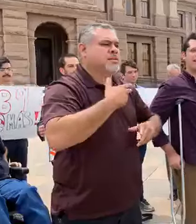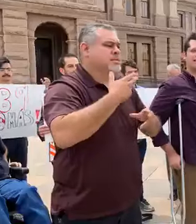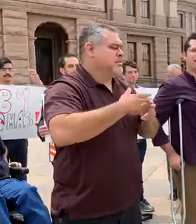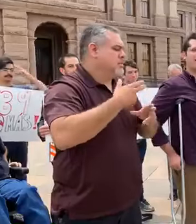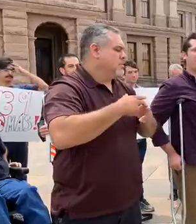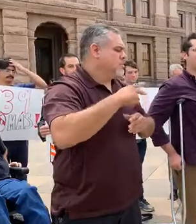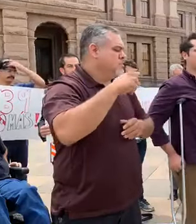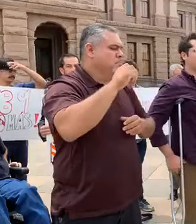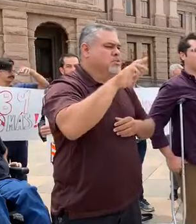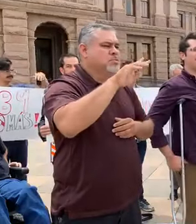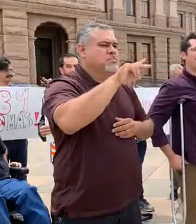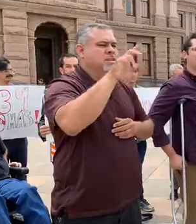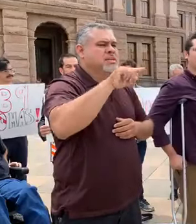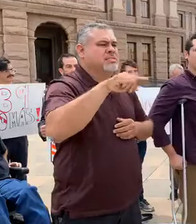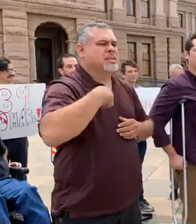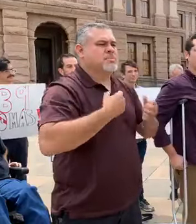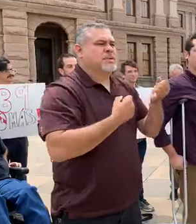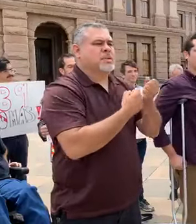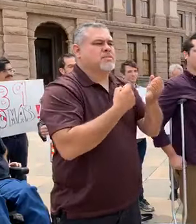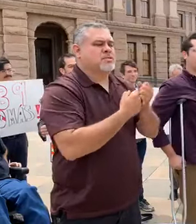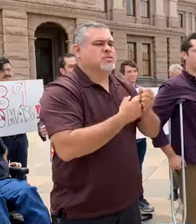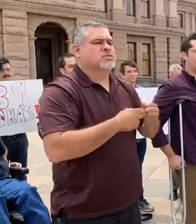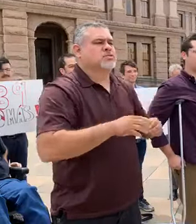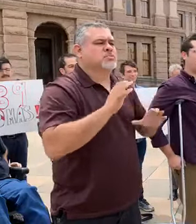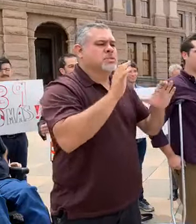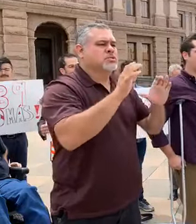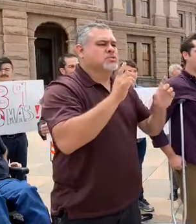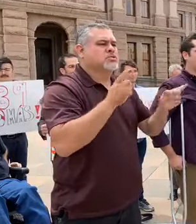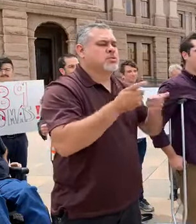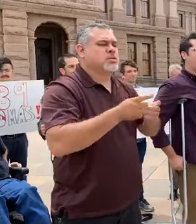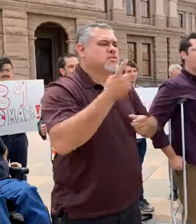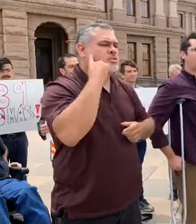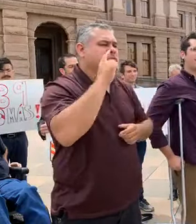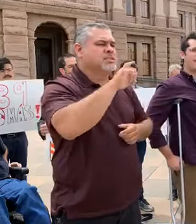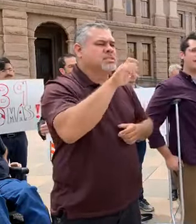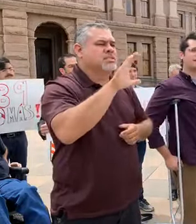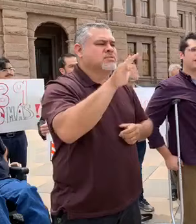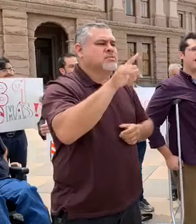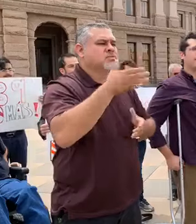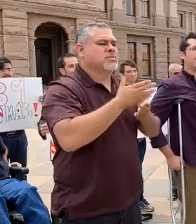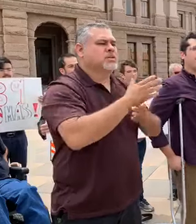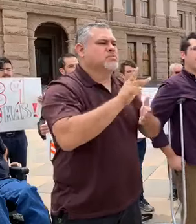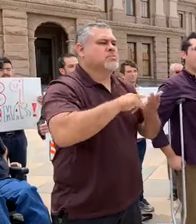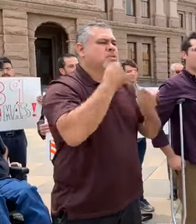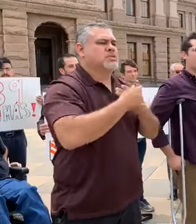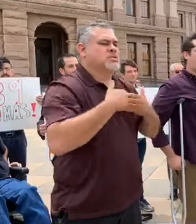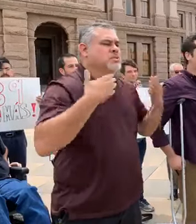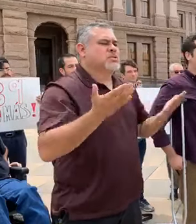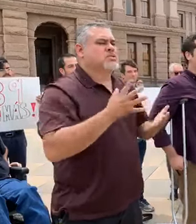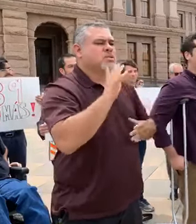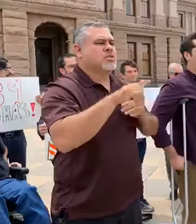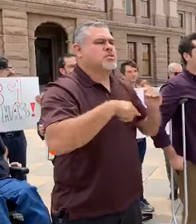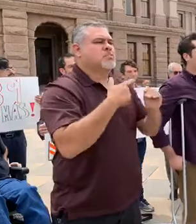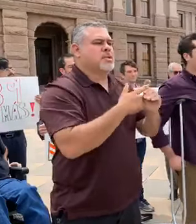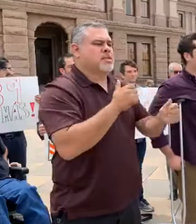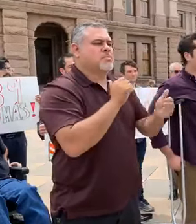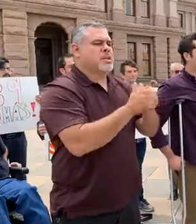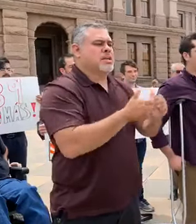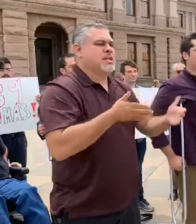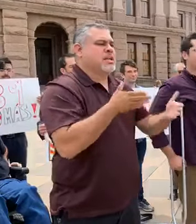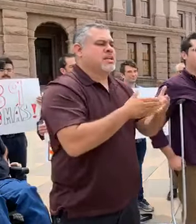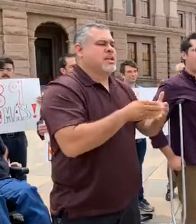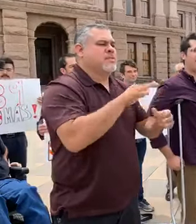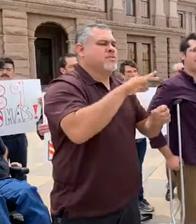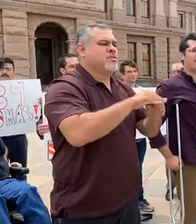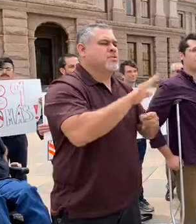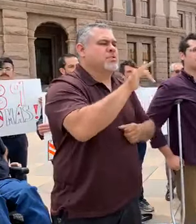I'm the Advocacy and Communications Director with the Texas Civil Rights Project and we're here to talk about the passage of the anti-voter